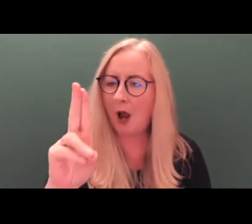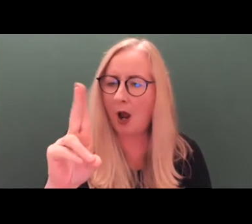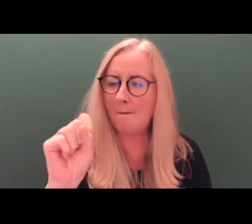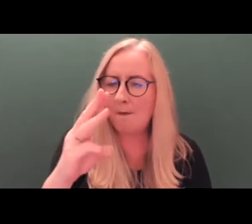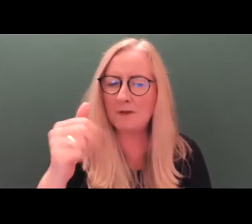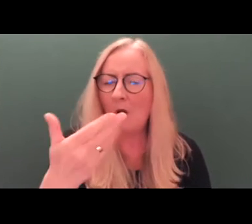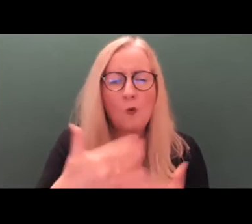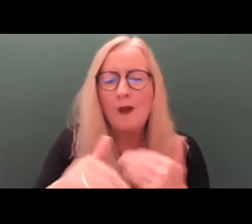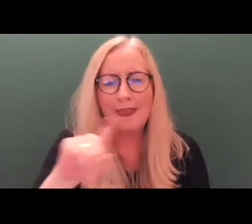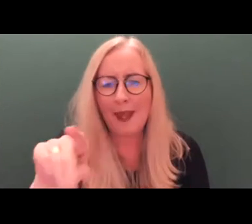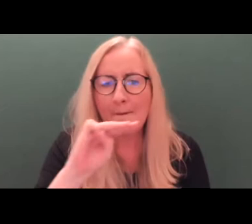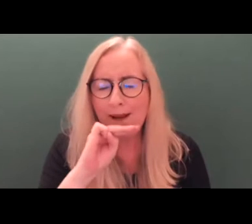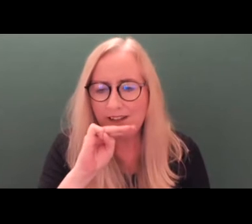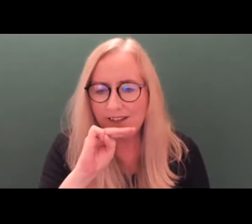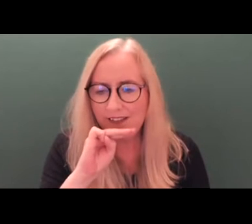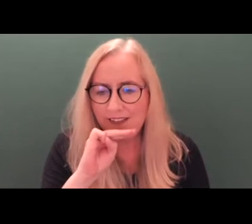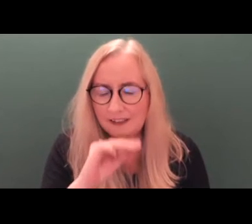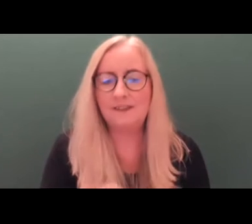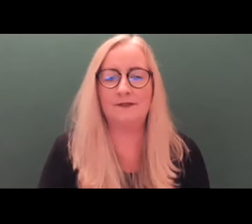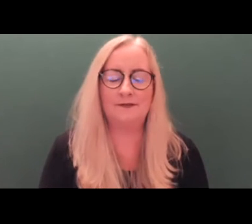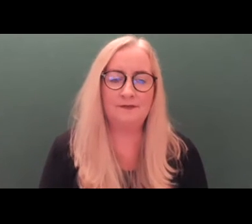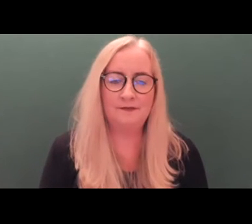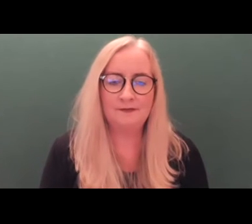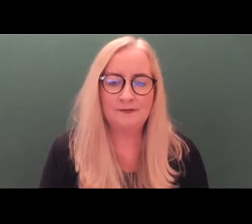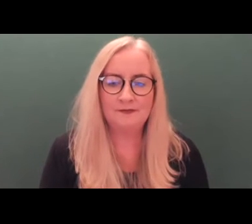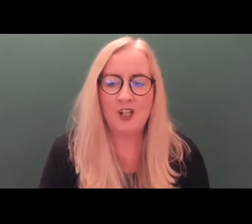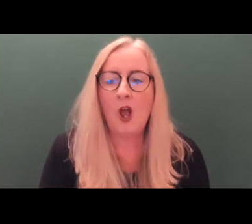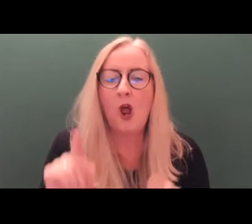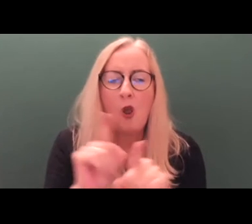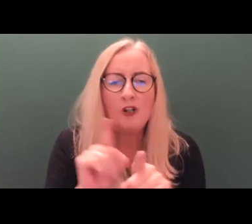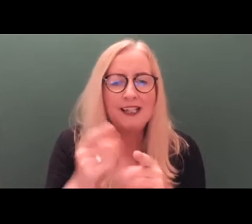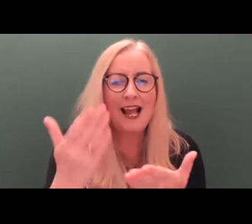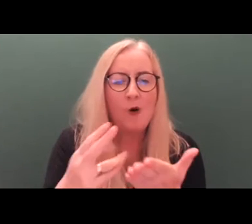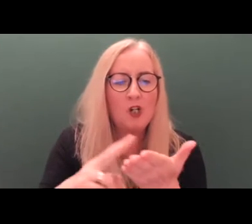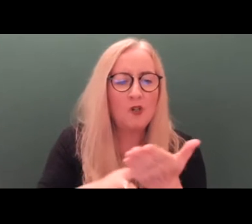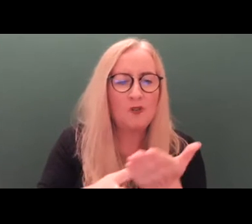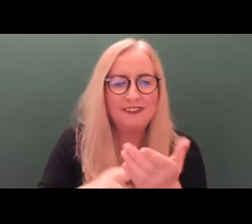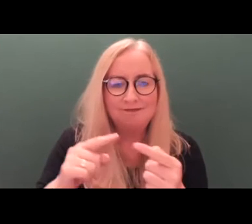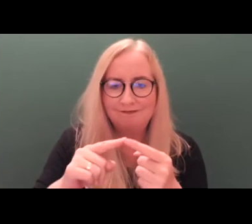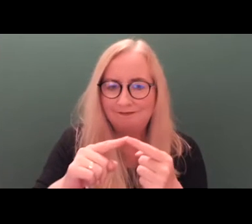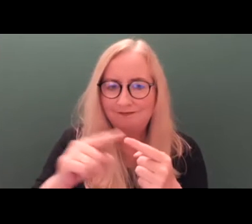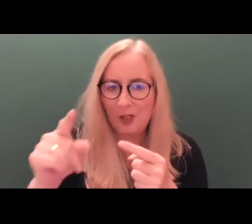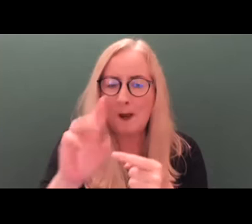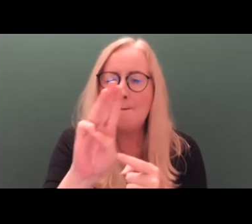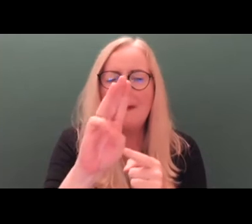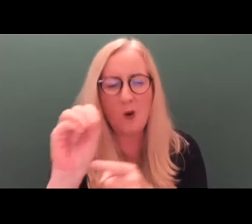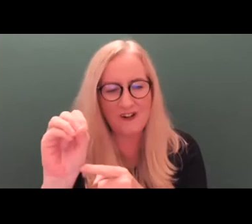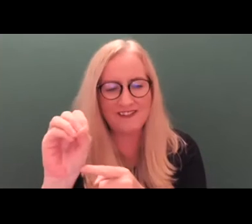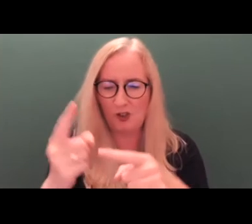And I use the shortening Pio because it's more comfortable. A Pio